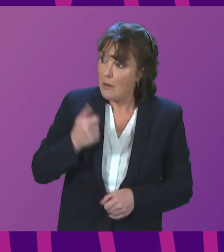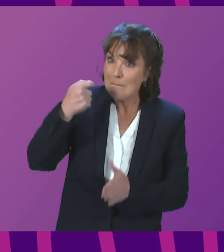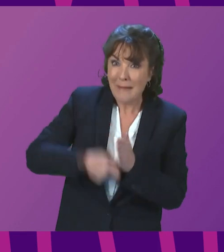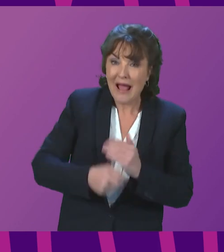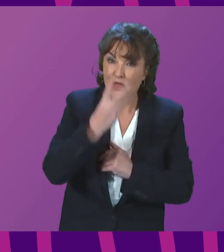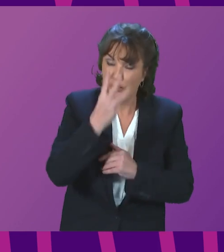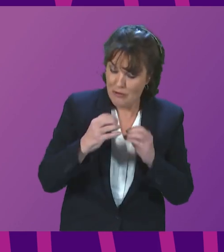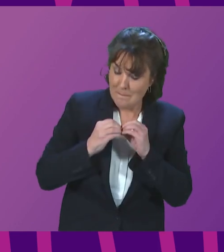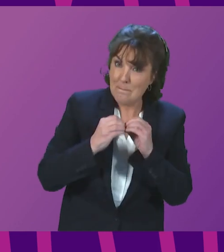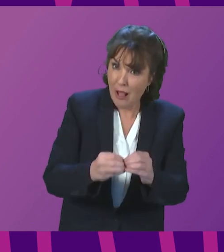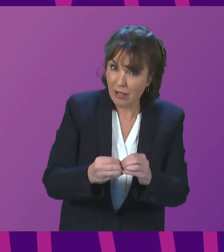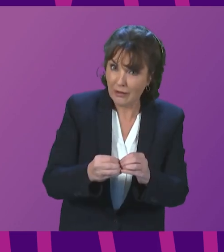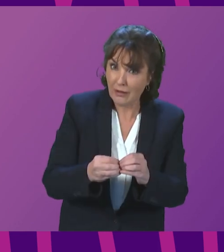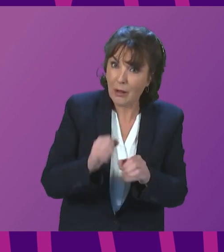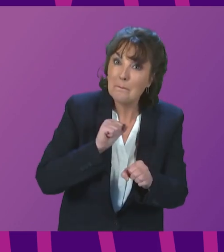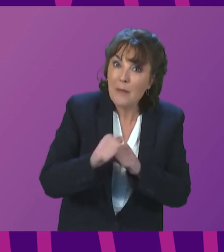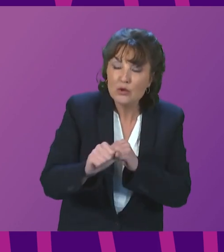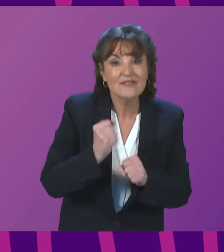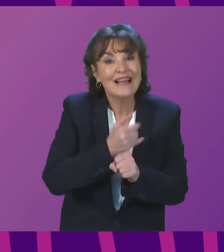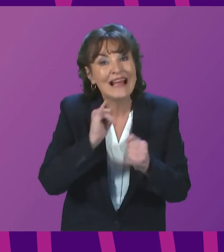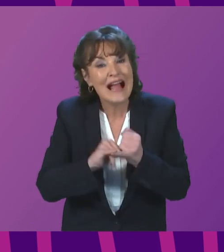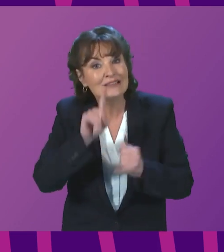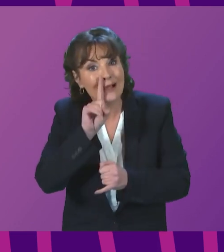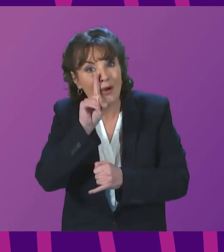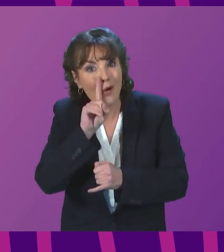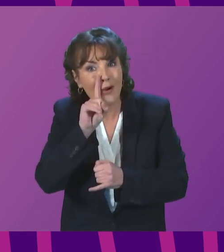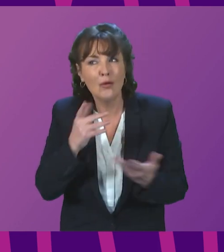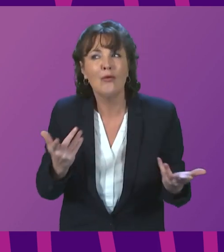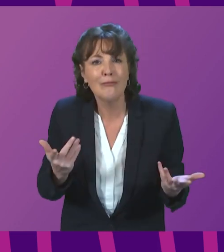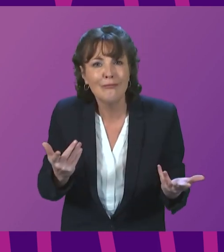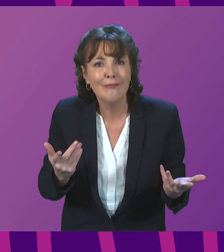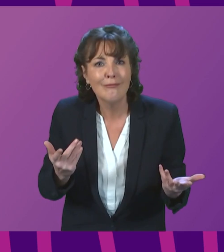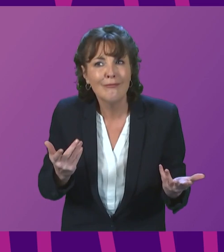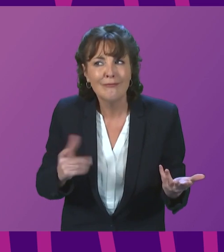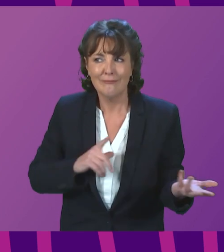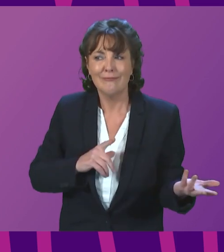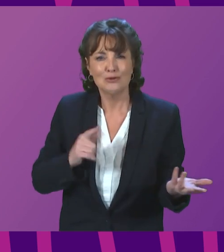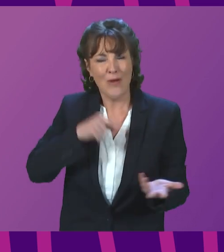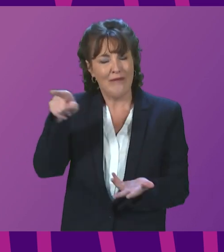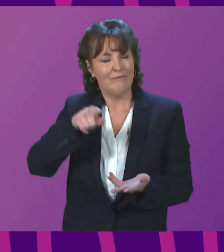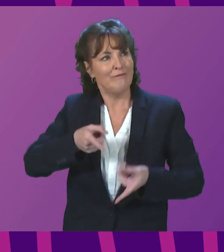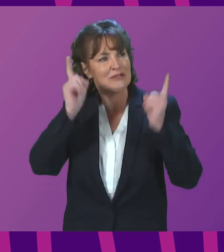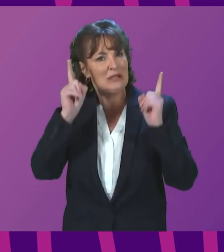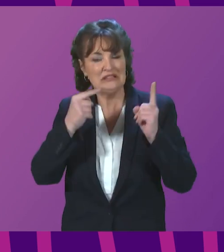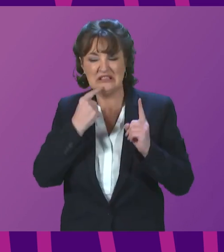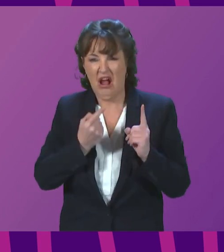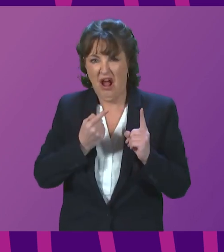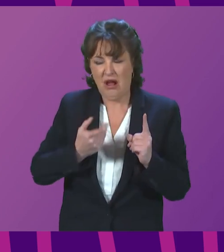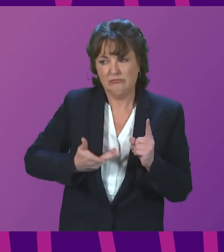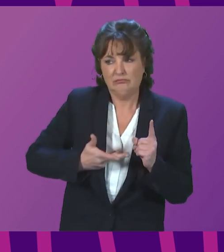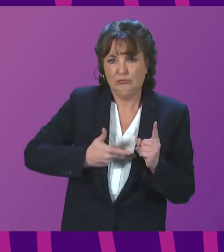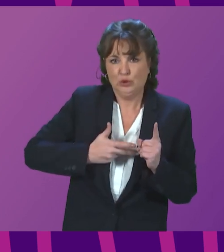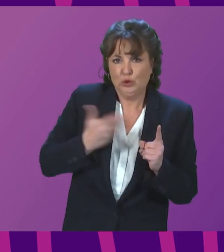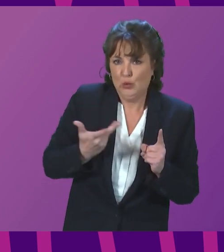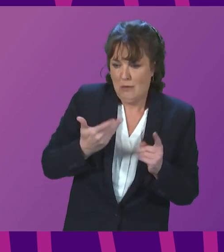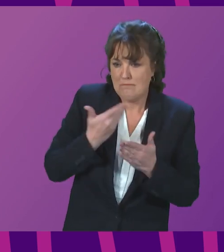Russia. If the First Minister is not prepared to move on domestic oil and gas supply, then what are her alternatives? Scottish Conservatives